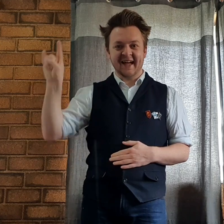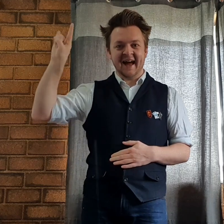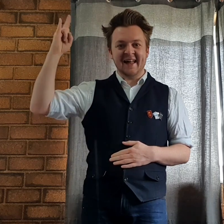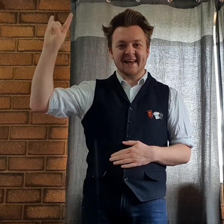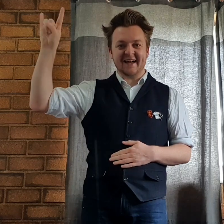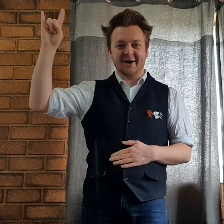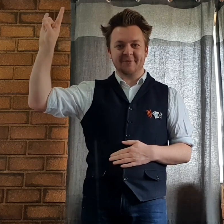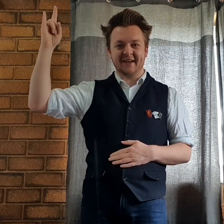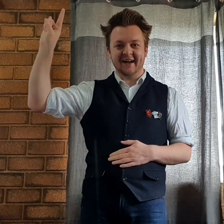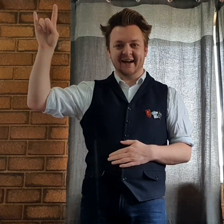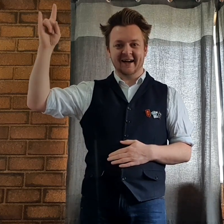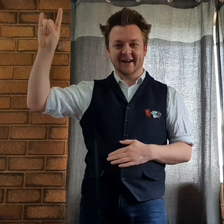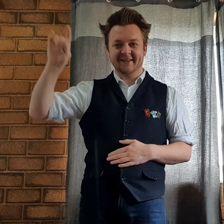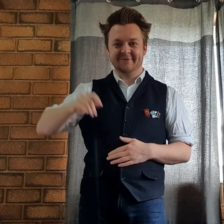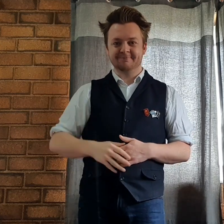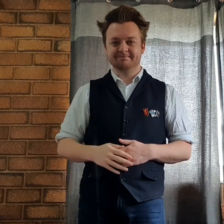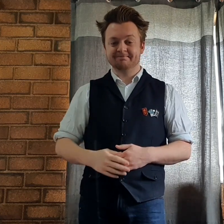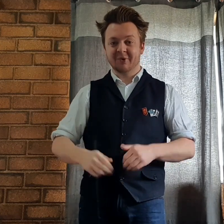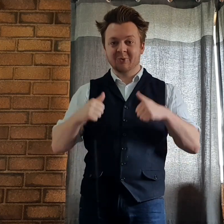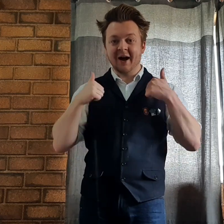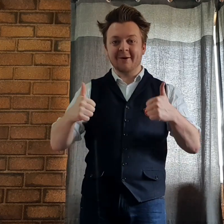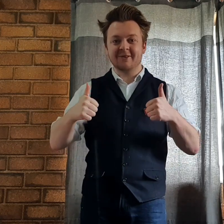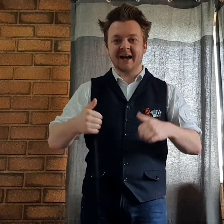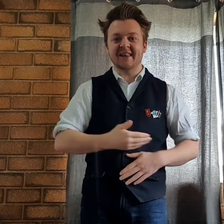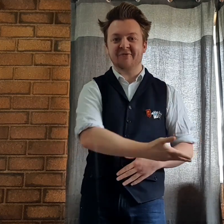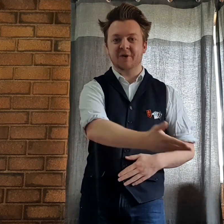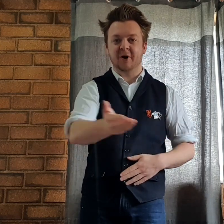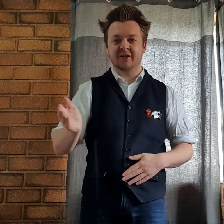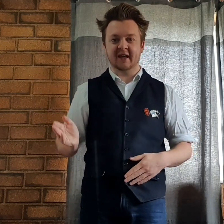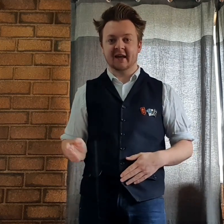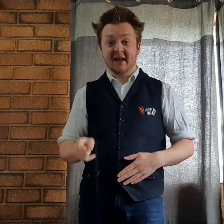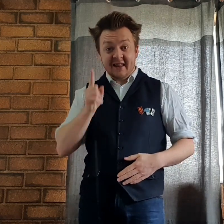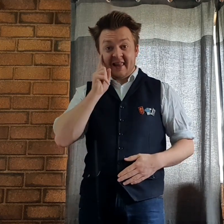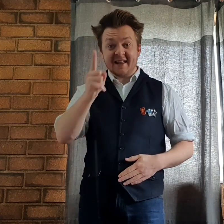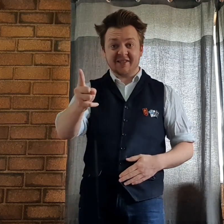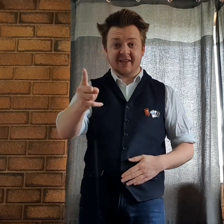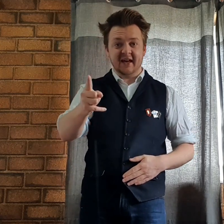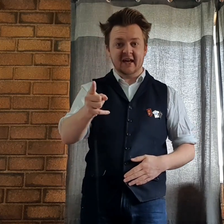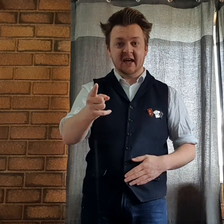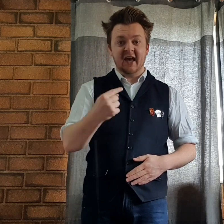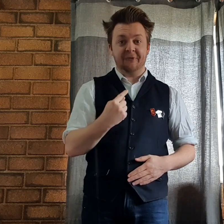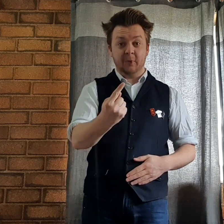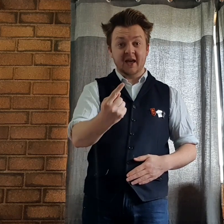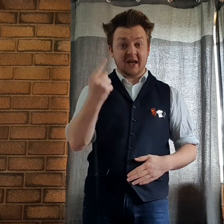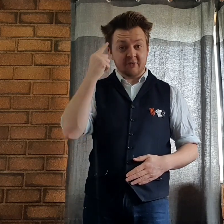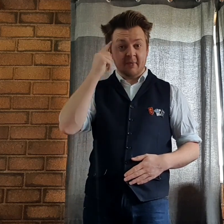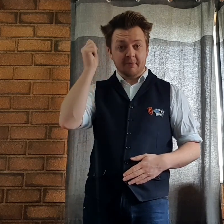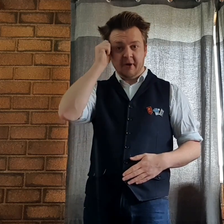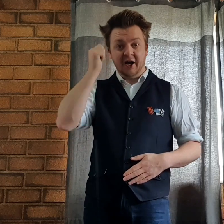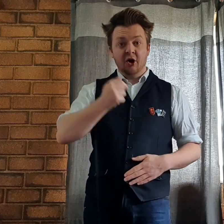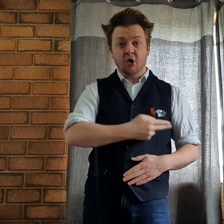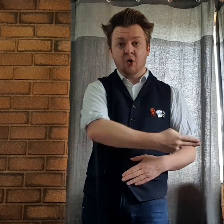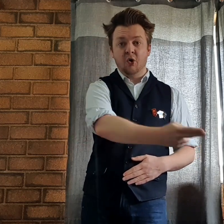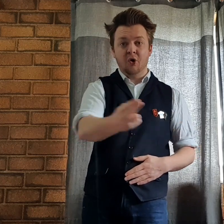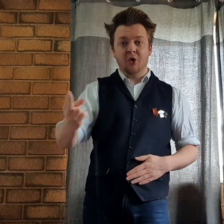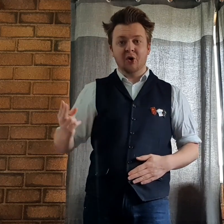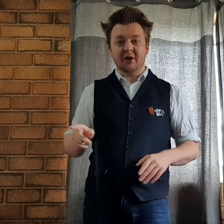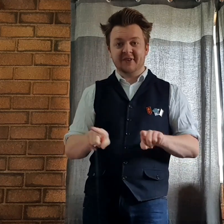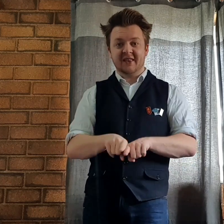Helicopter. Helicopter. Well done, everybody! Let's see if we can remember all of the